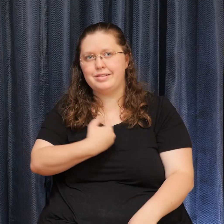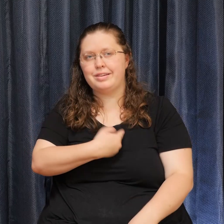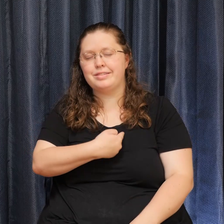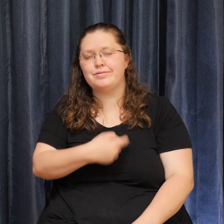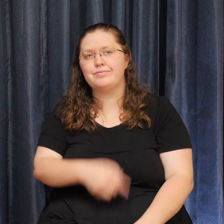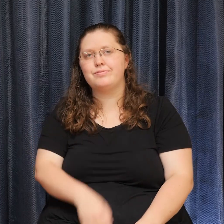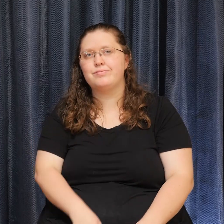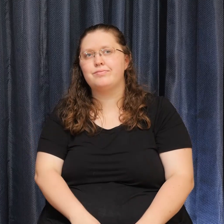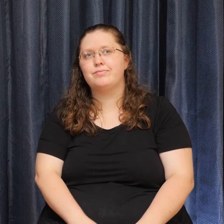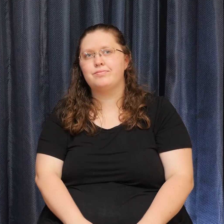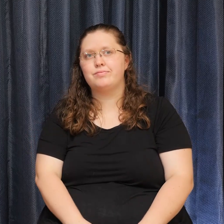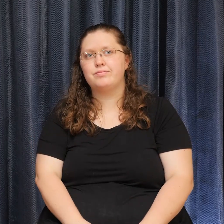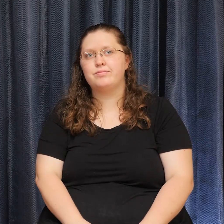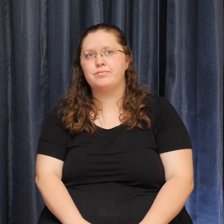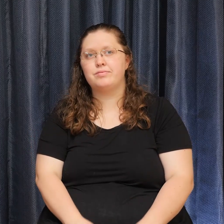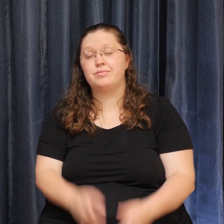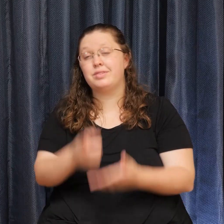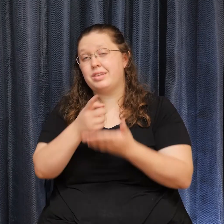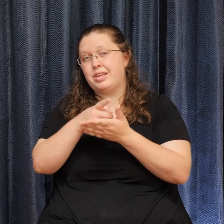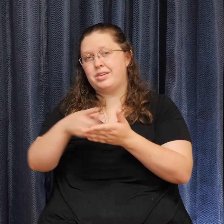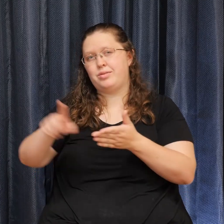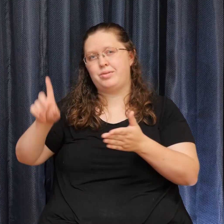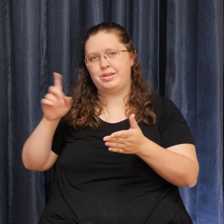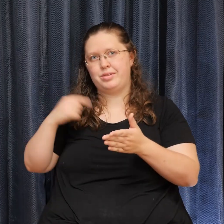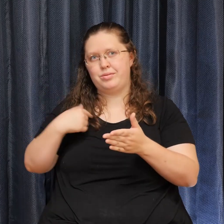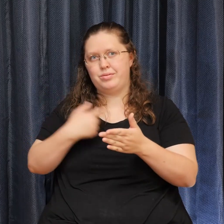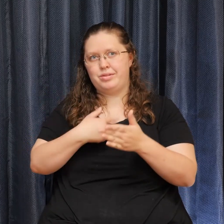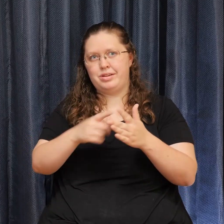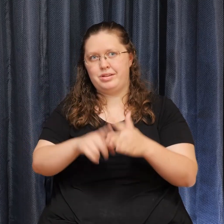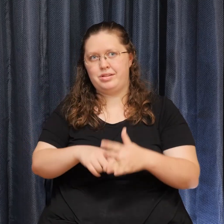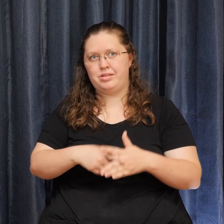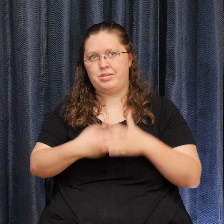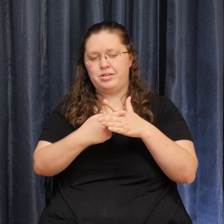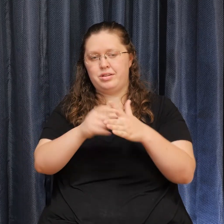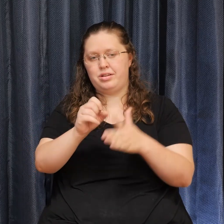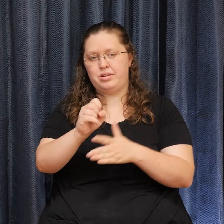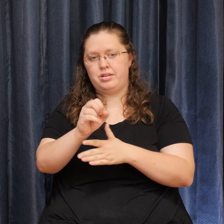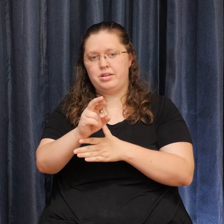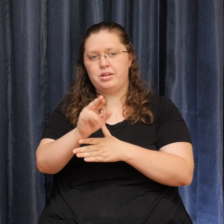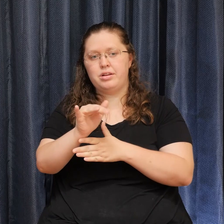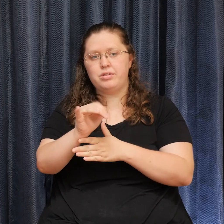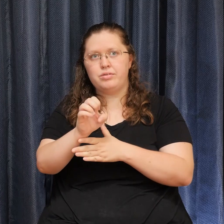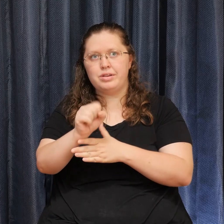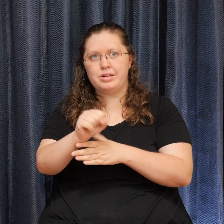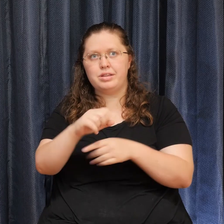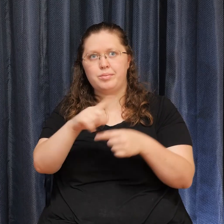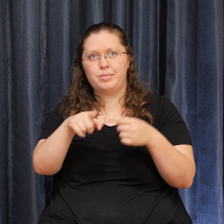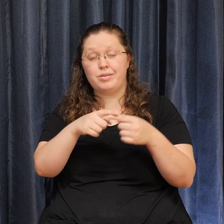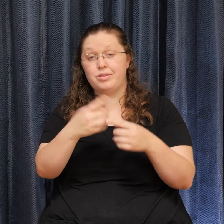Last week we began the series On the four agreements The